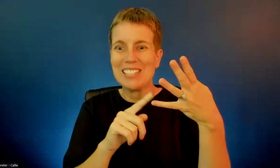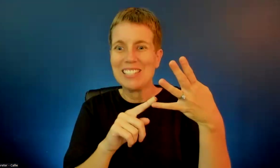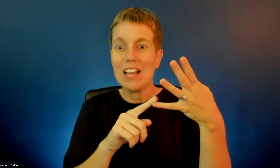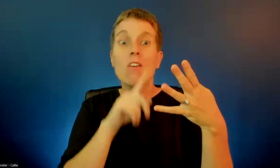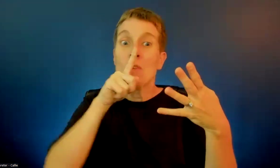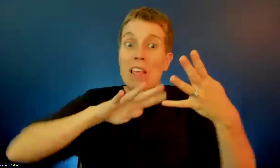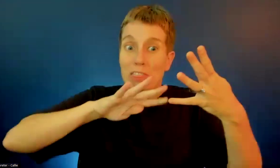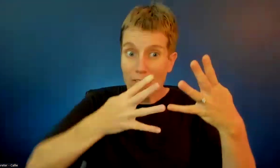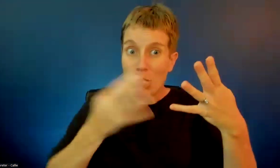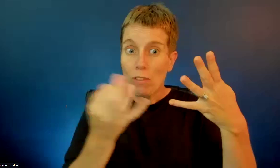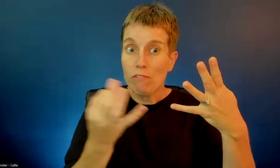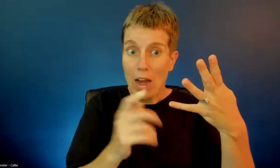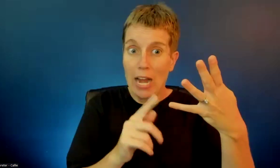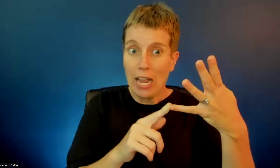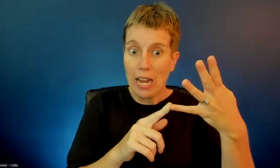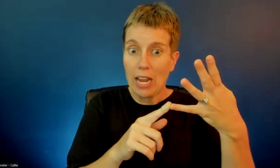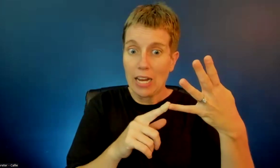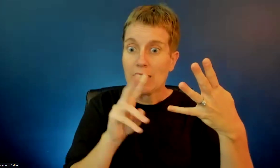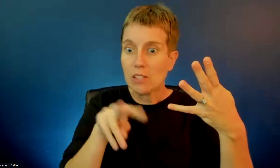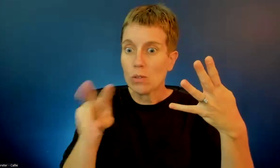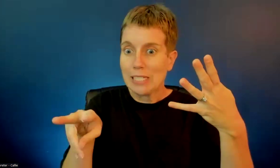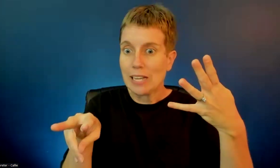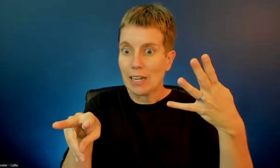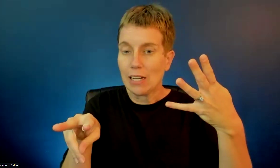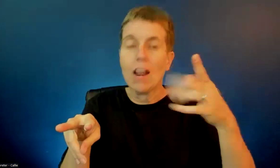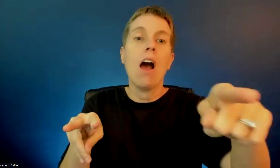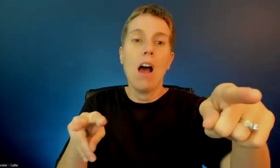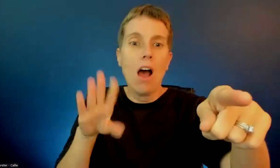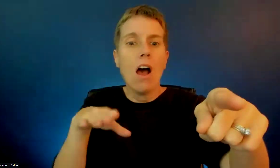the fourth Friday is the 22nd. Right.